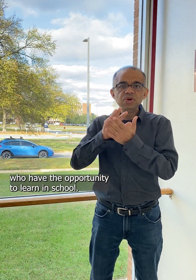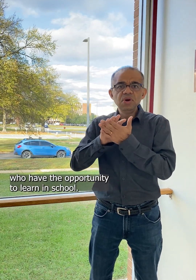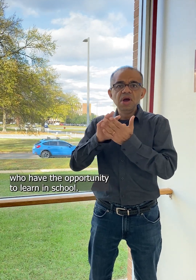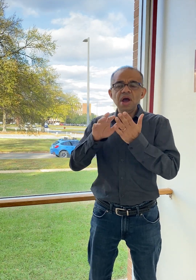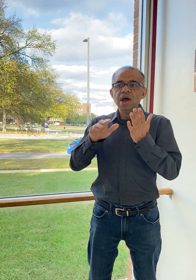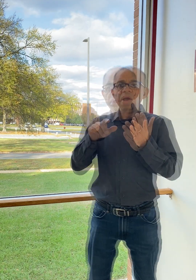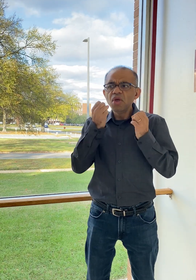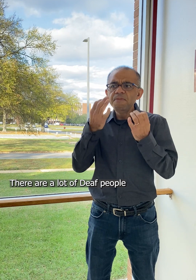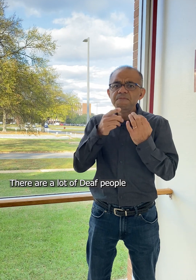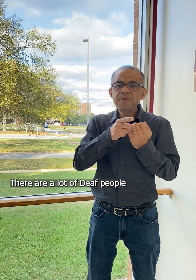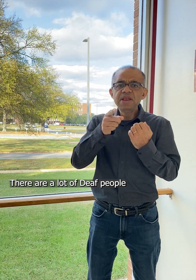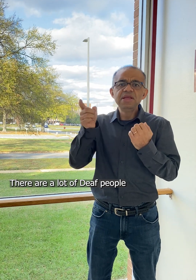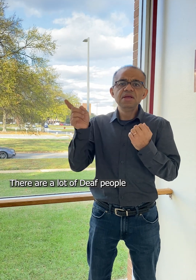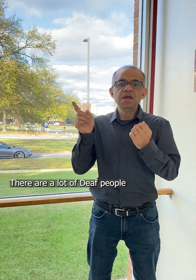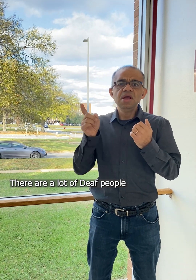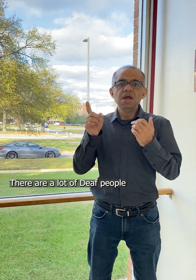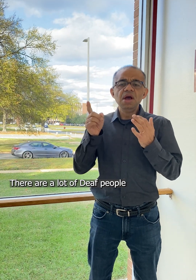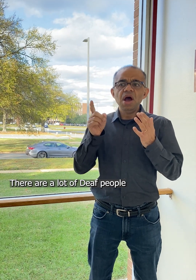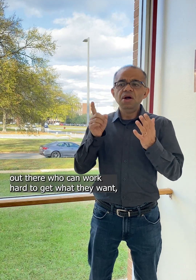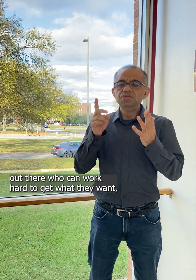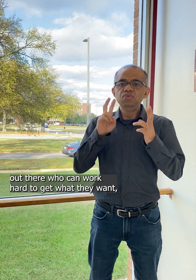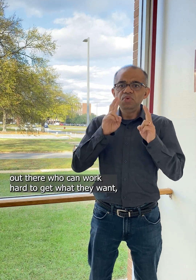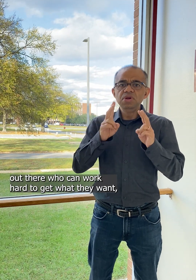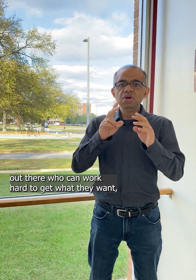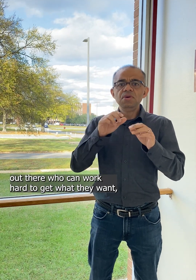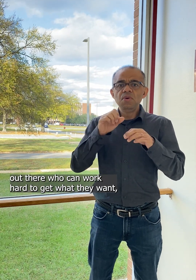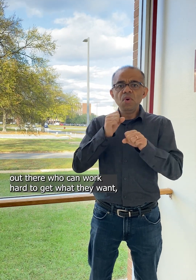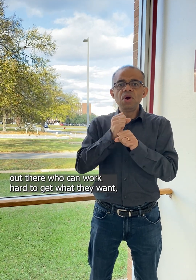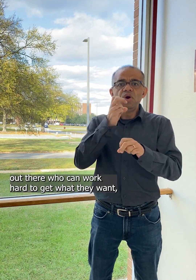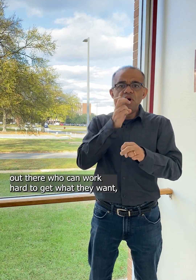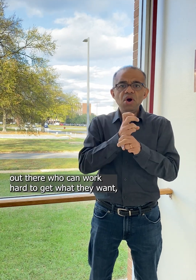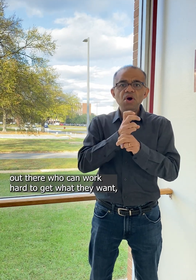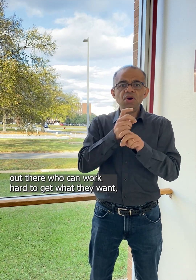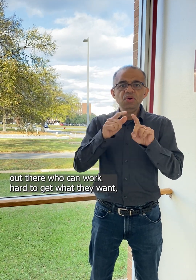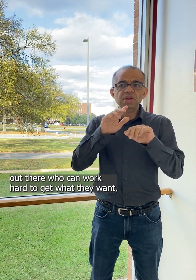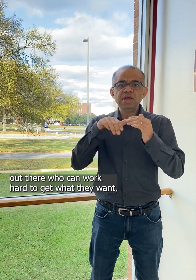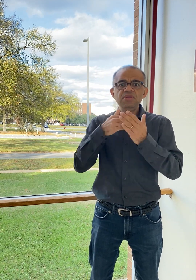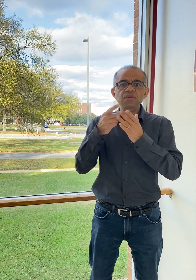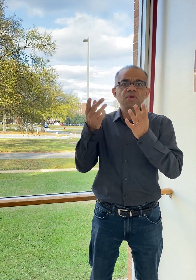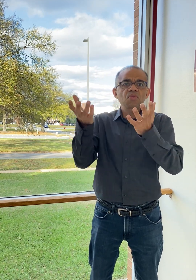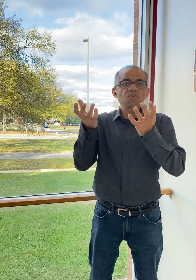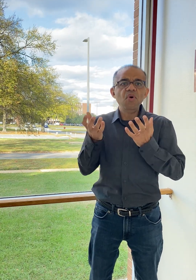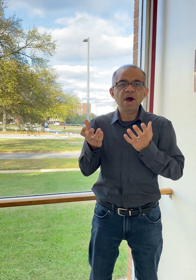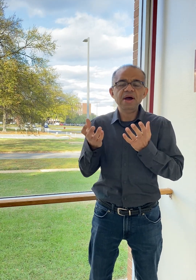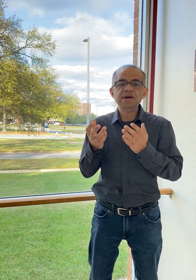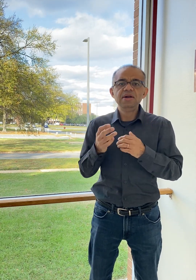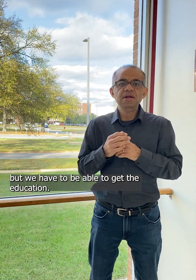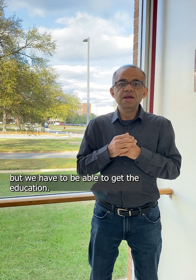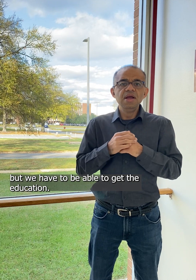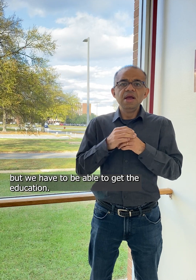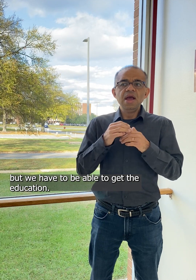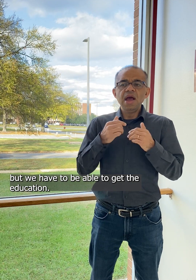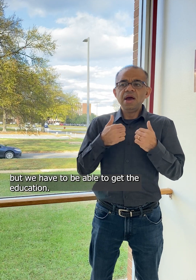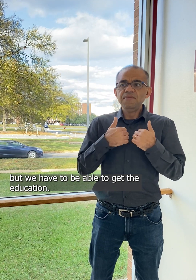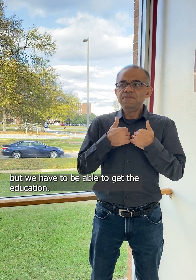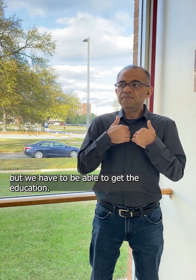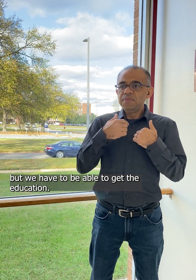school. There are a lot of deaf people out there who can work hard to get what they want but we have to be able to get the